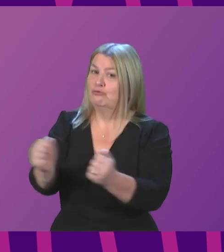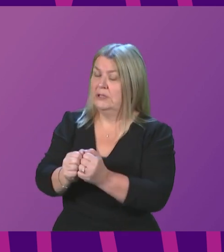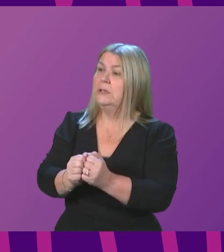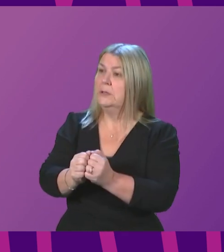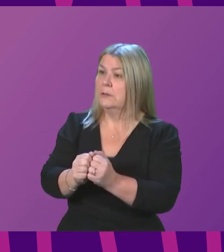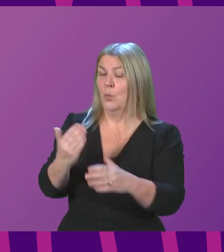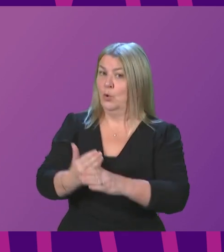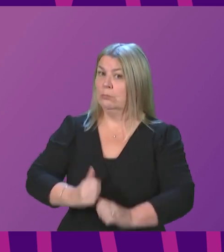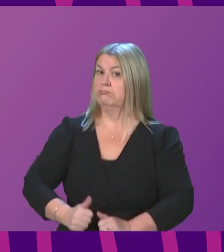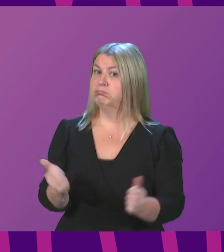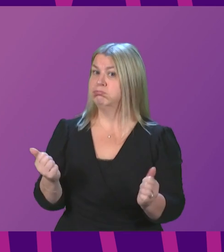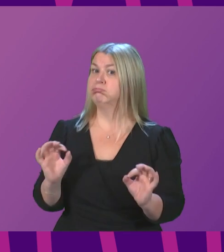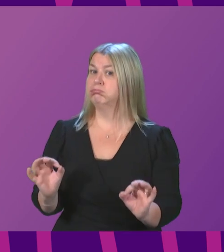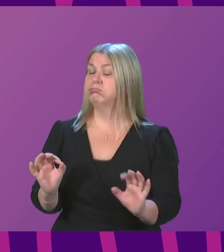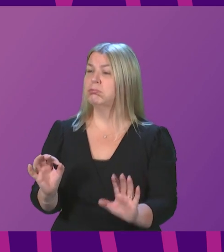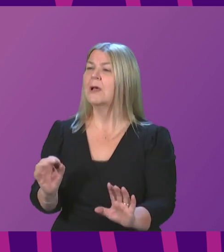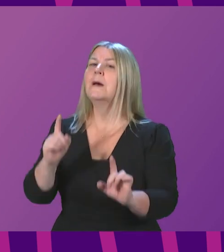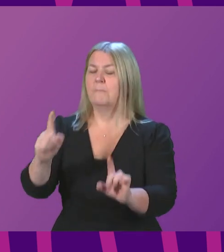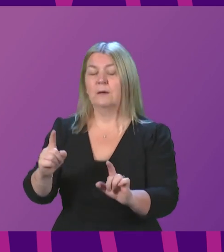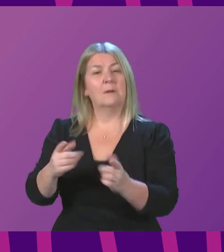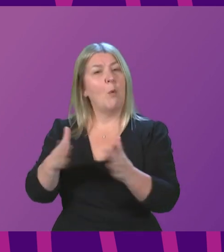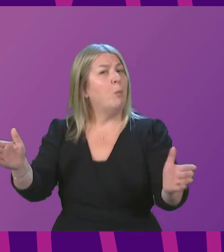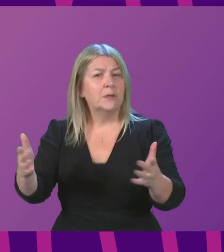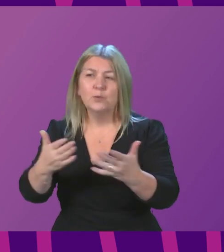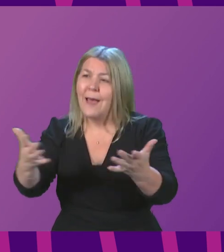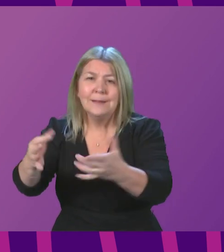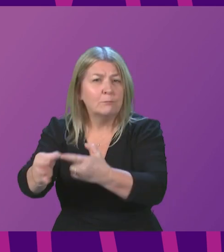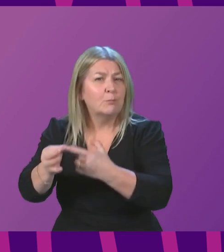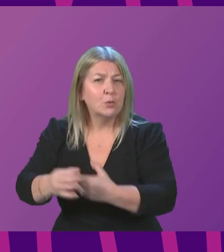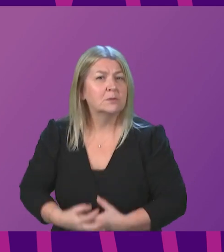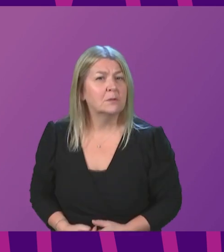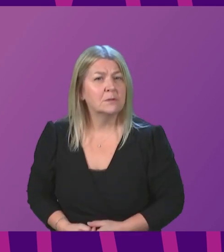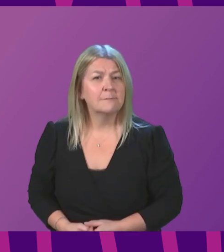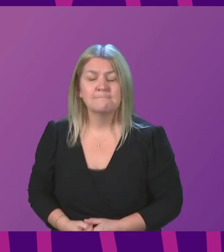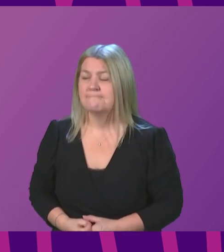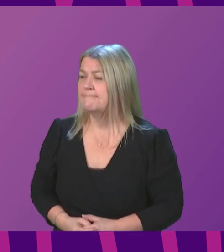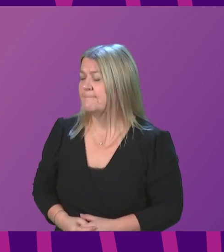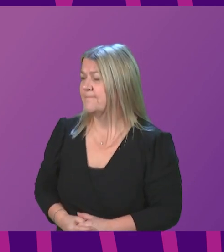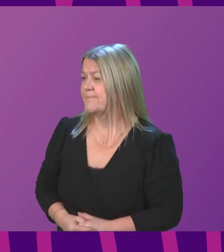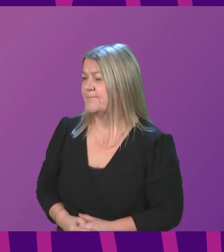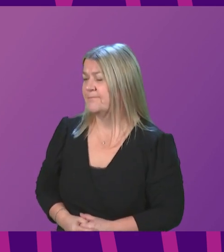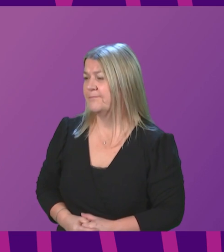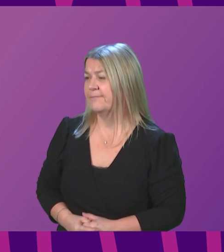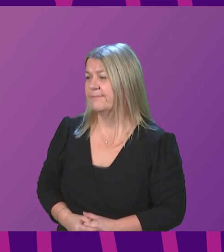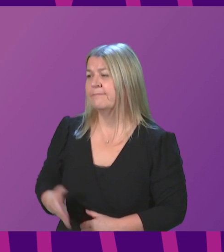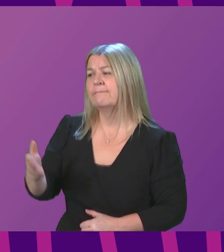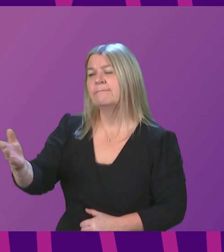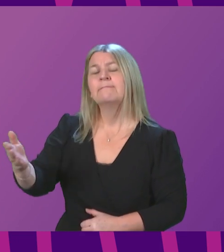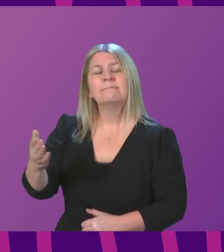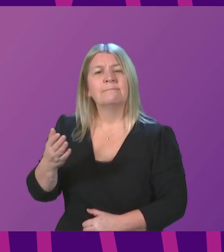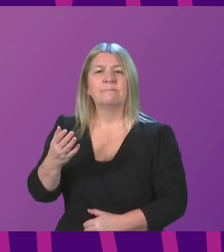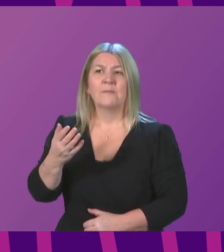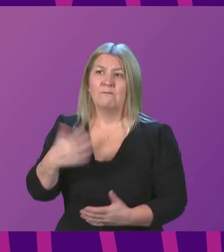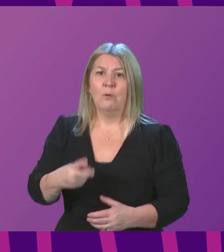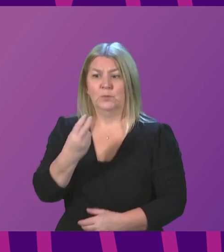-minded. to other suggestions and other proposals. Anna Sarwar. This is a problem that has been getting worse year on year since 2013, long